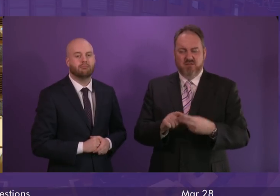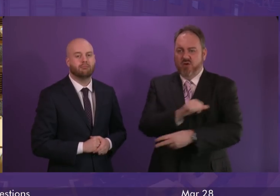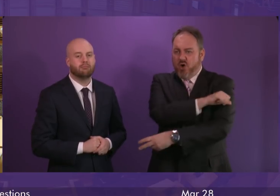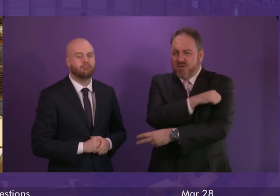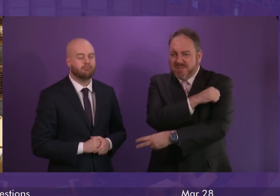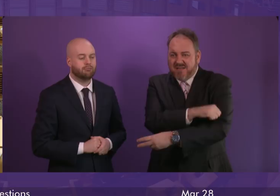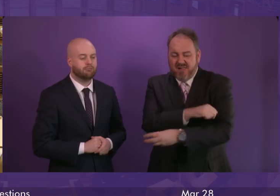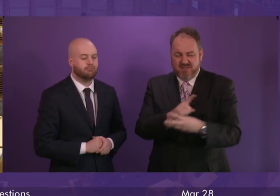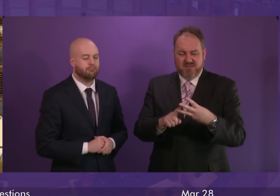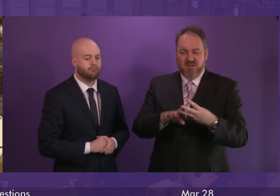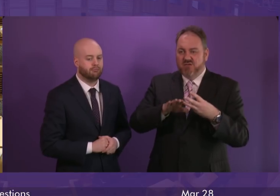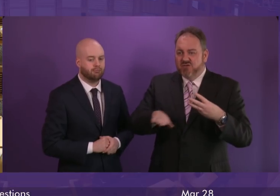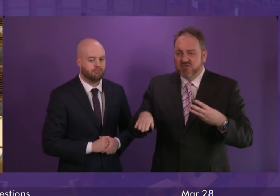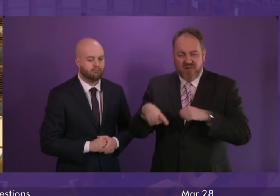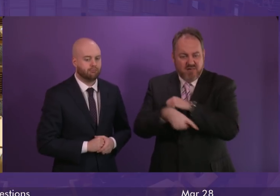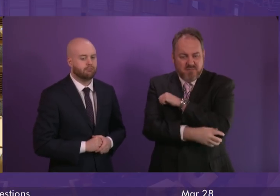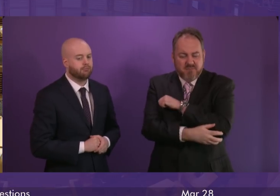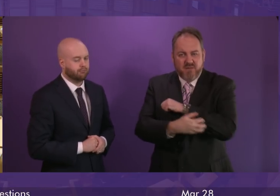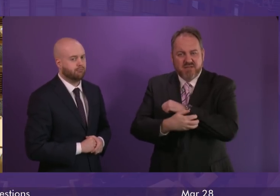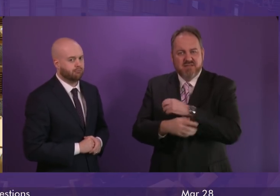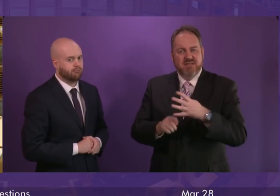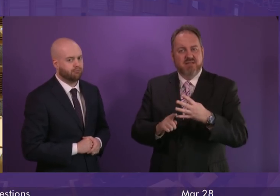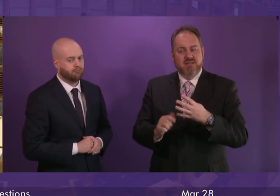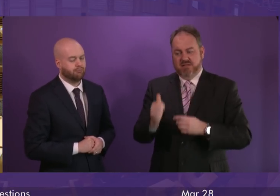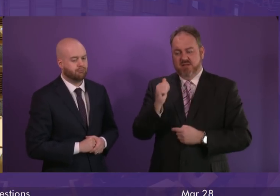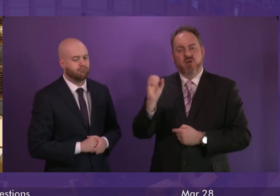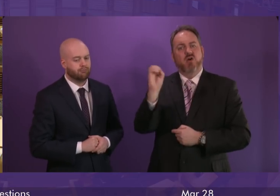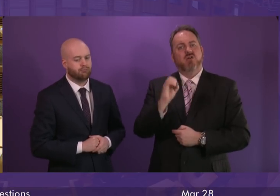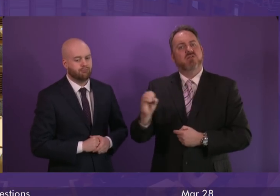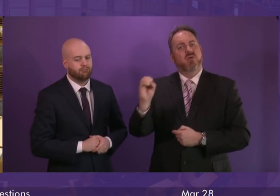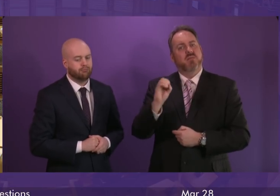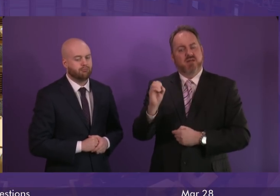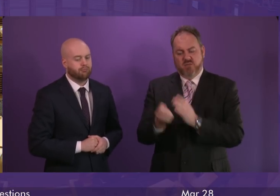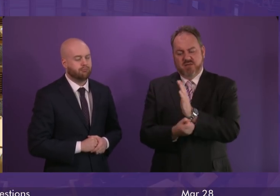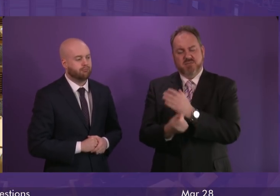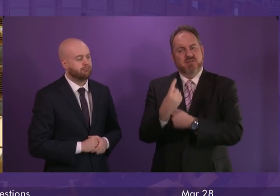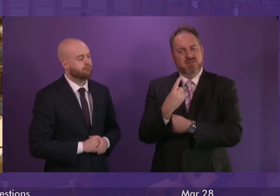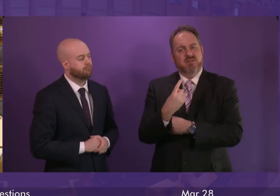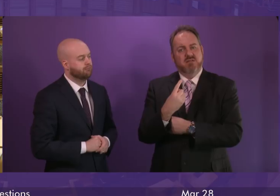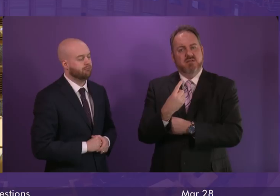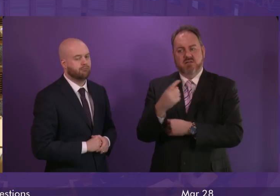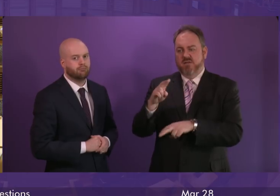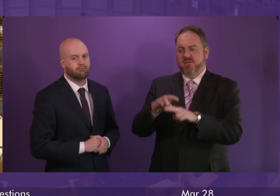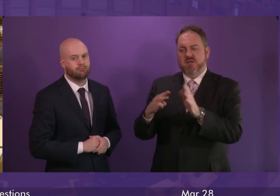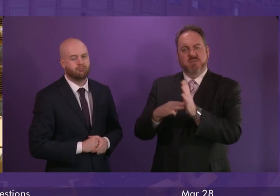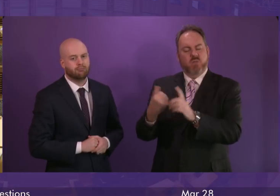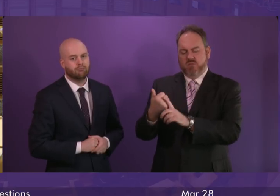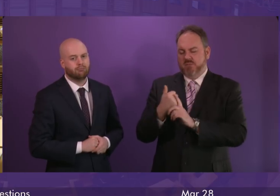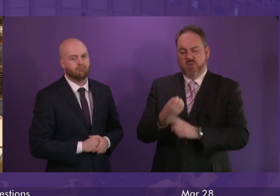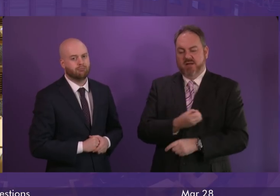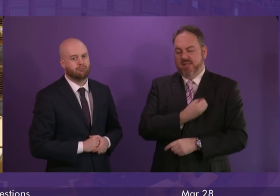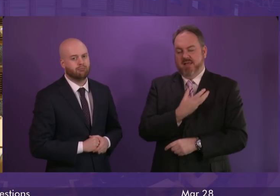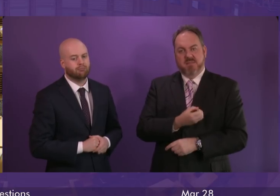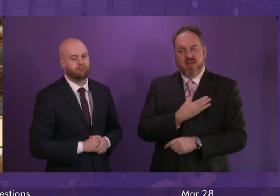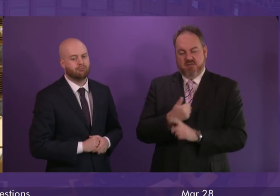poverty. In October last year the First Minister told me that she would not support Labour's plan to increase